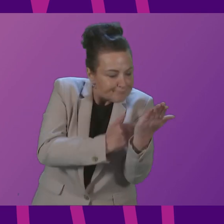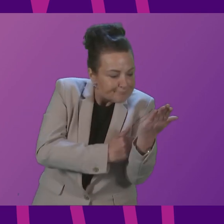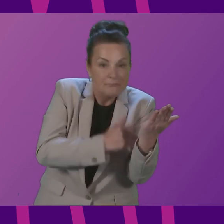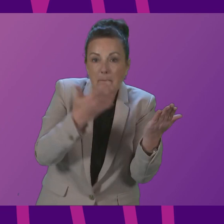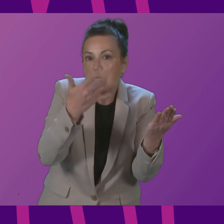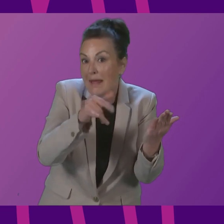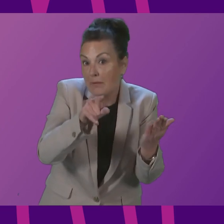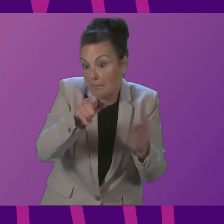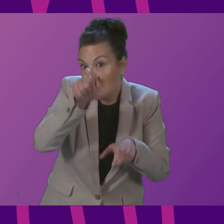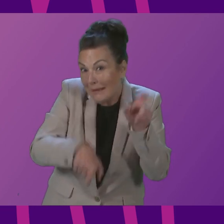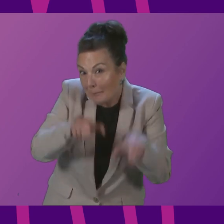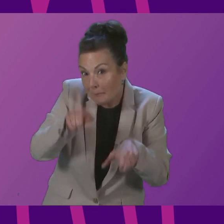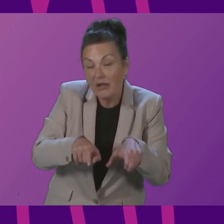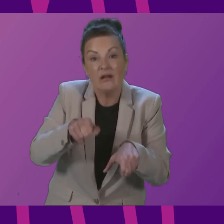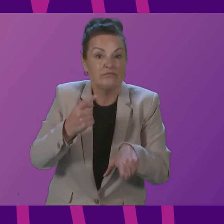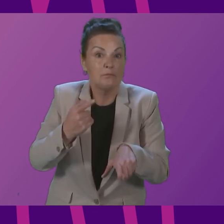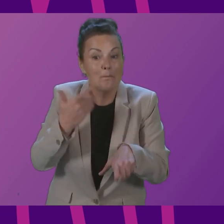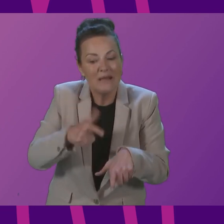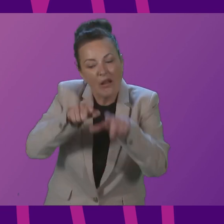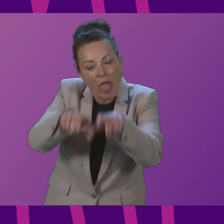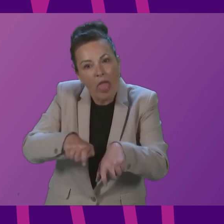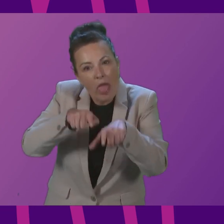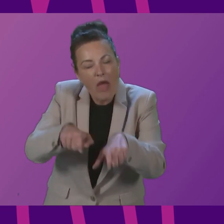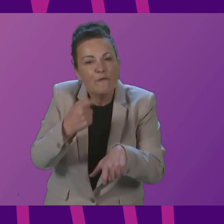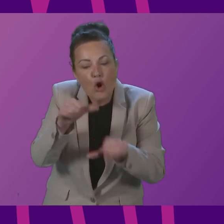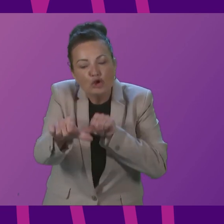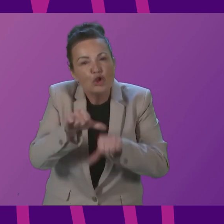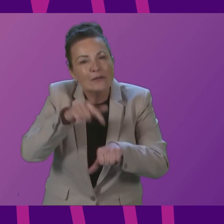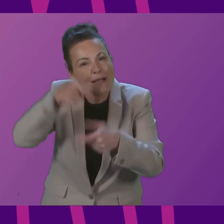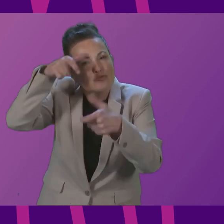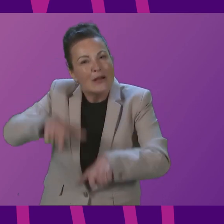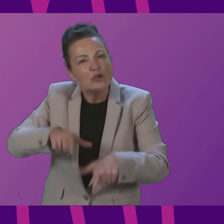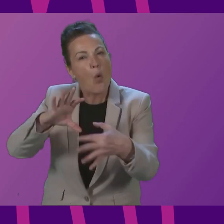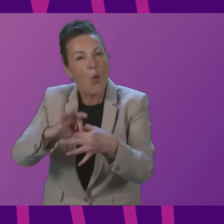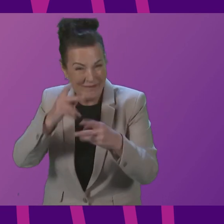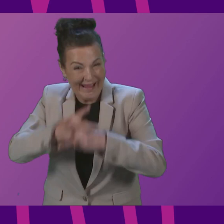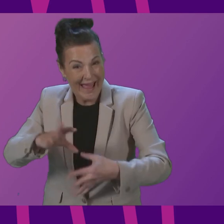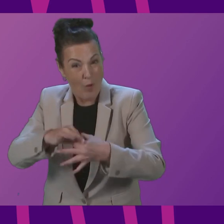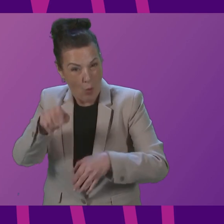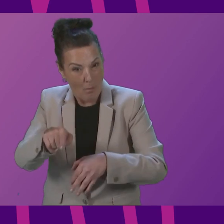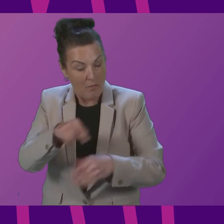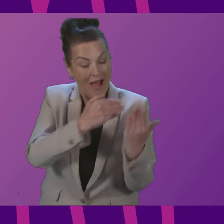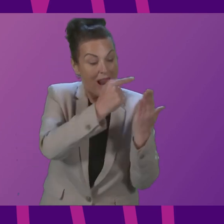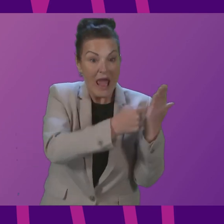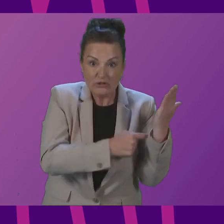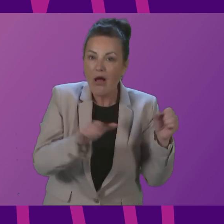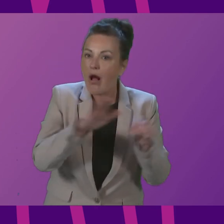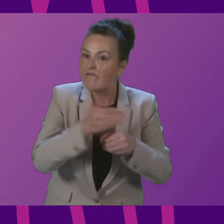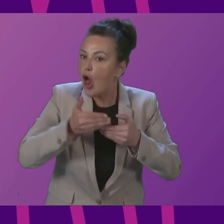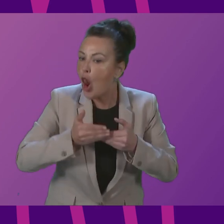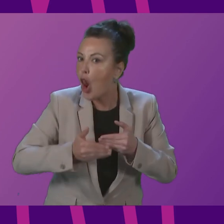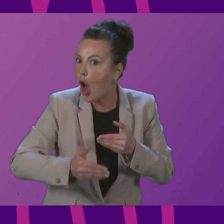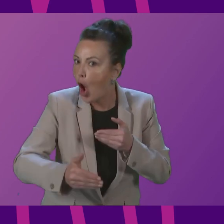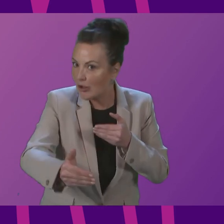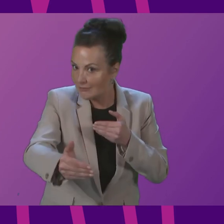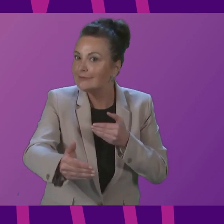Fornethy for a short period of time whereas our redress scheme is essentially focused on long-term care